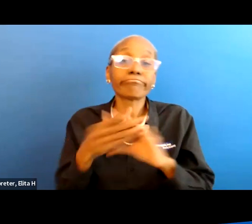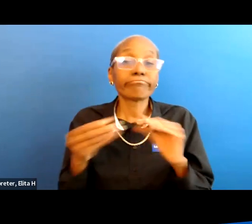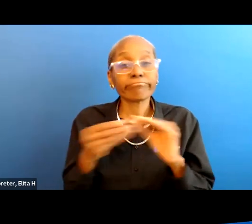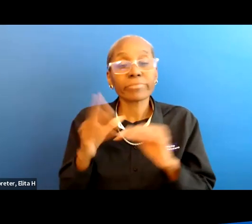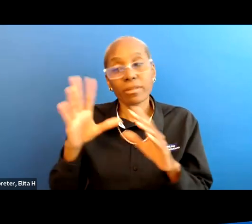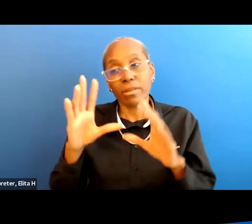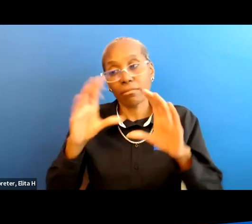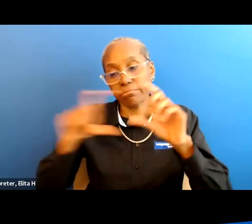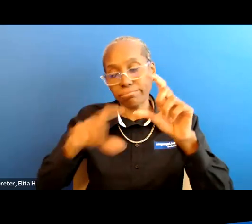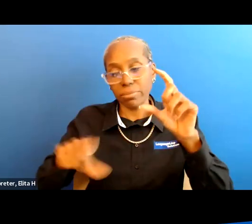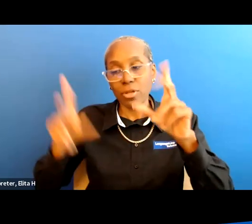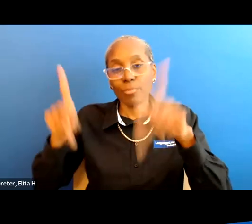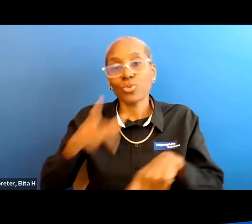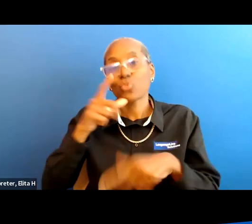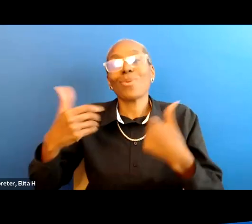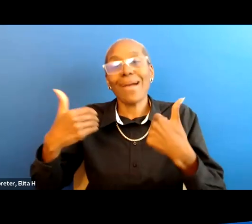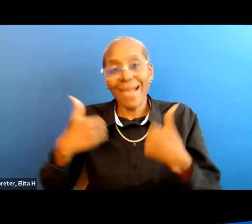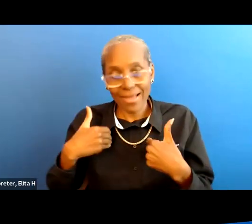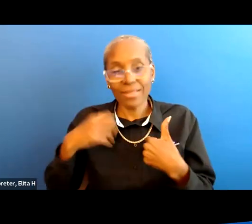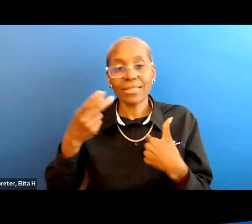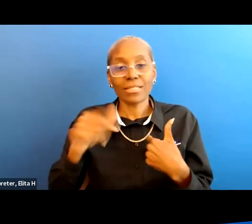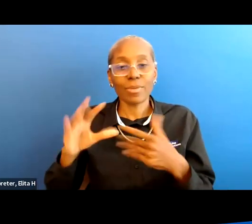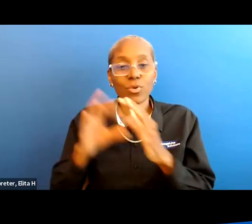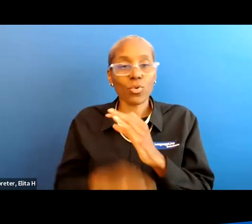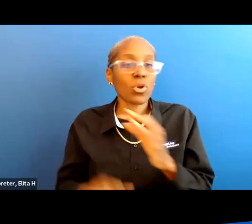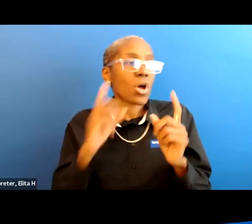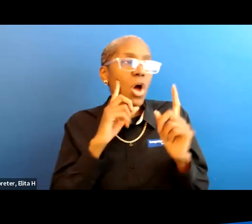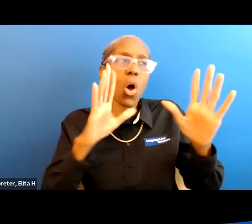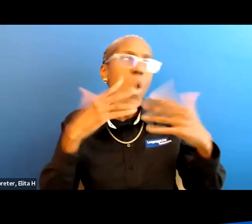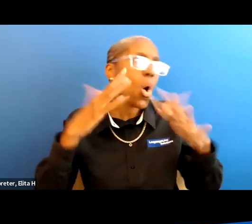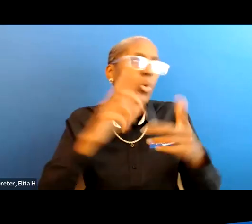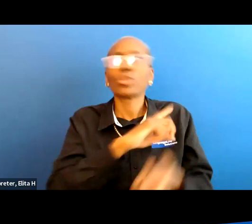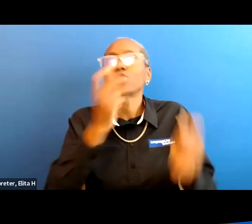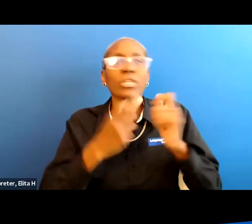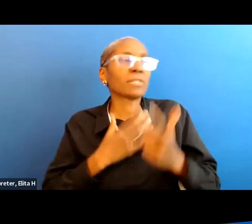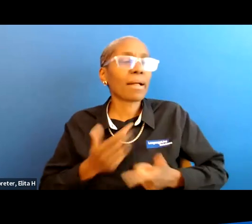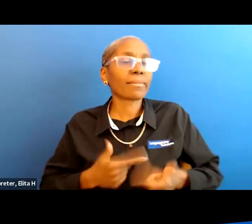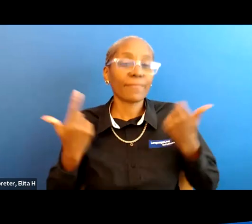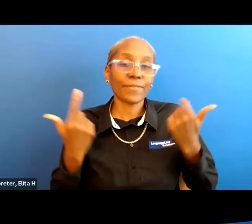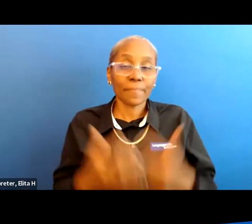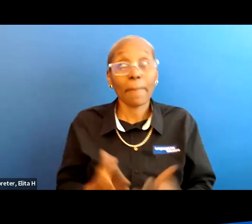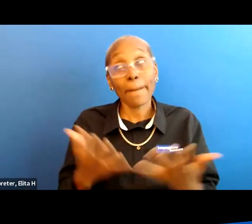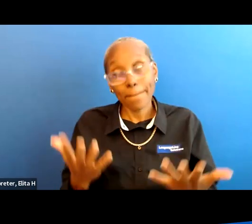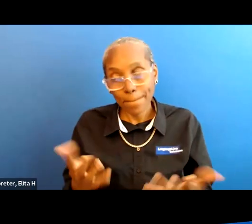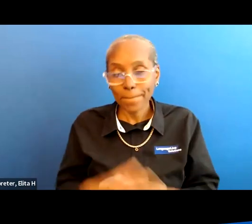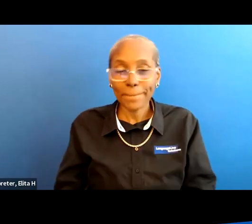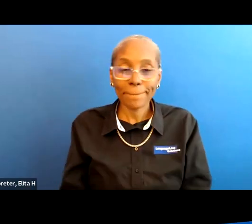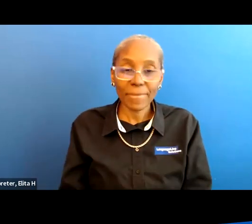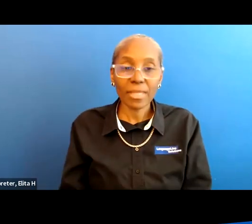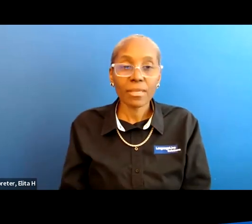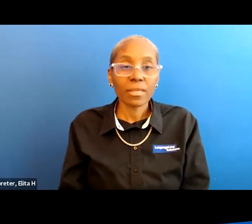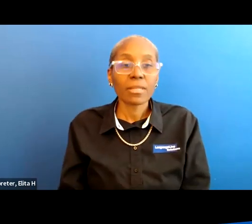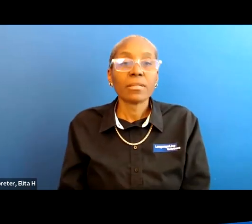their website from somebody who has a spinal cord injury and they said oh it's been a real game changer now you have to put this device